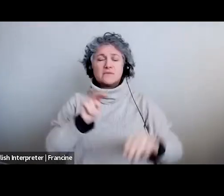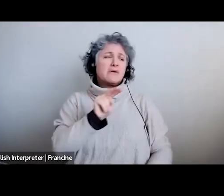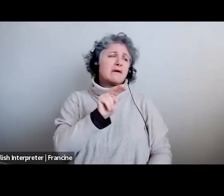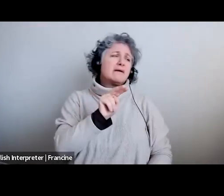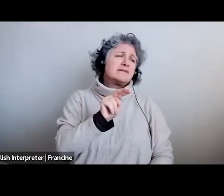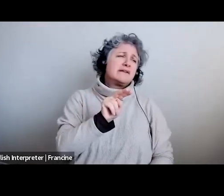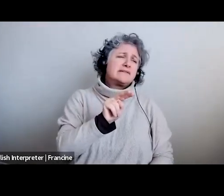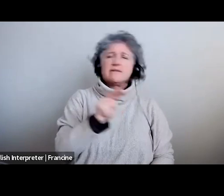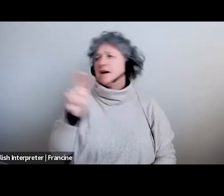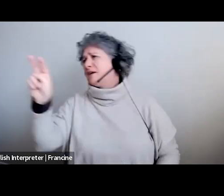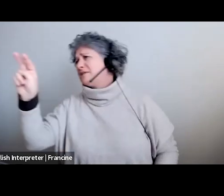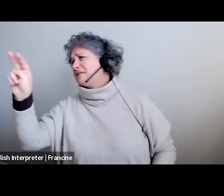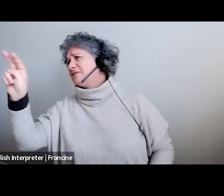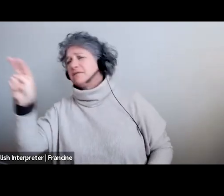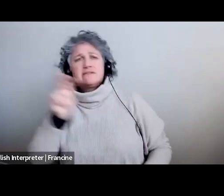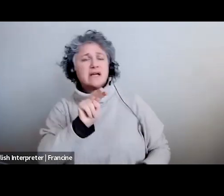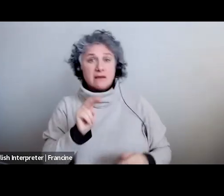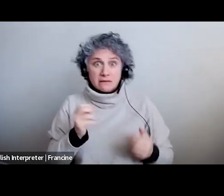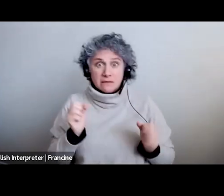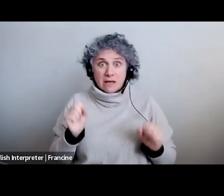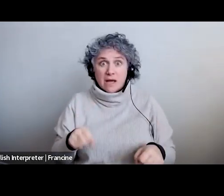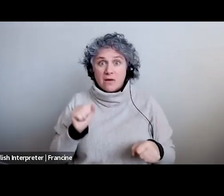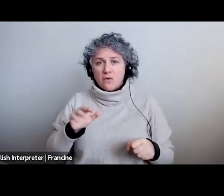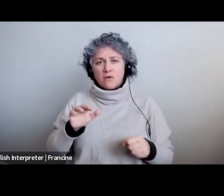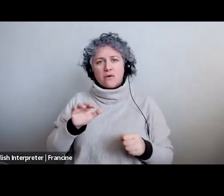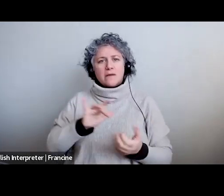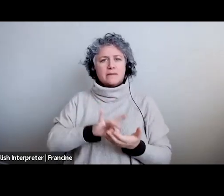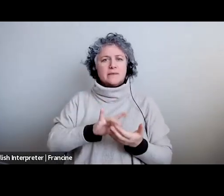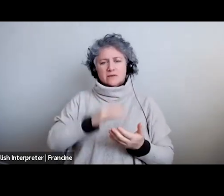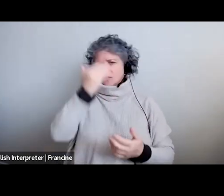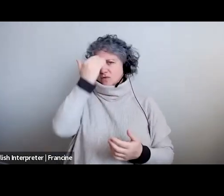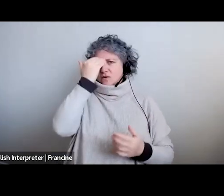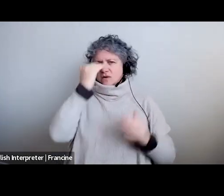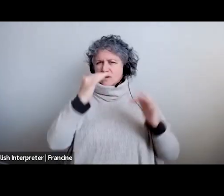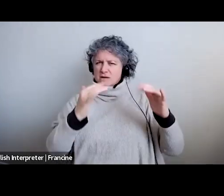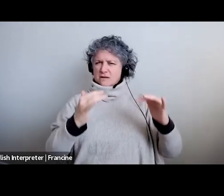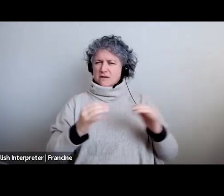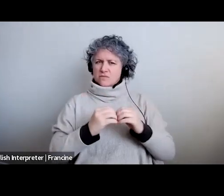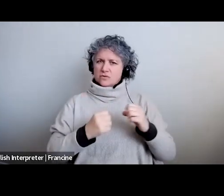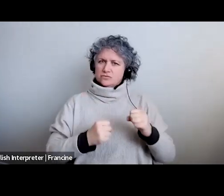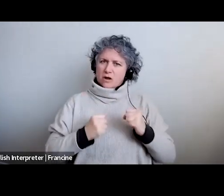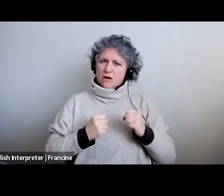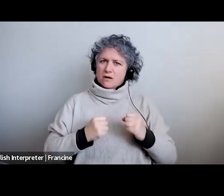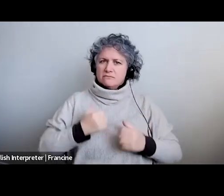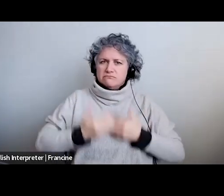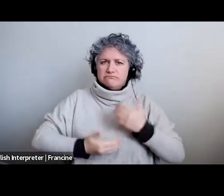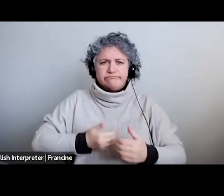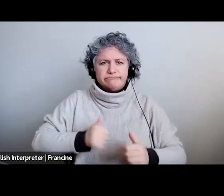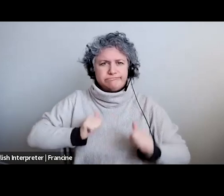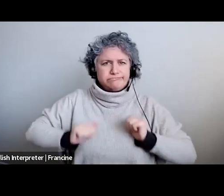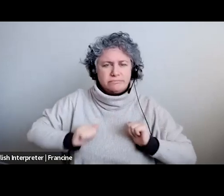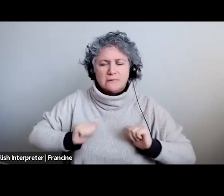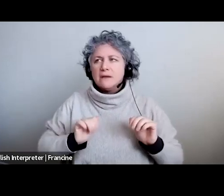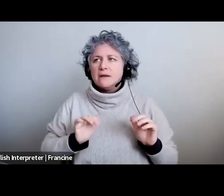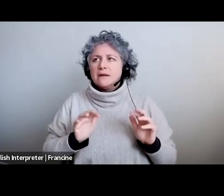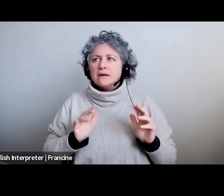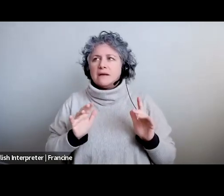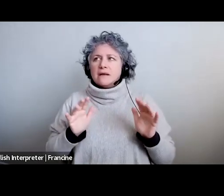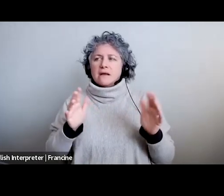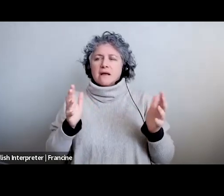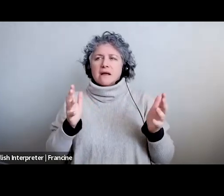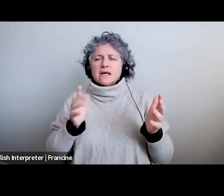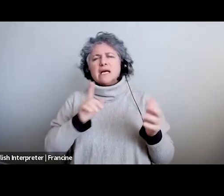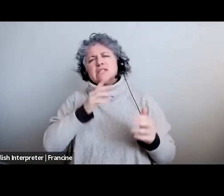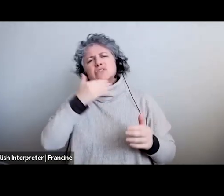here and you could know bits and pieces in the middle where you're really you know you're you're there within the thing but i i think it's really